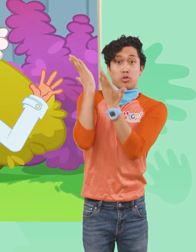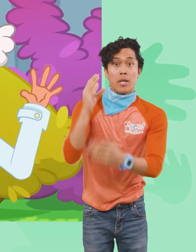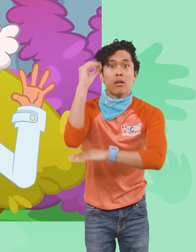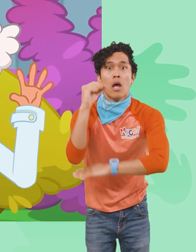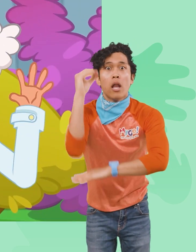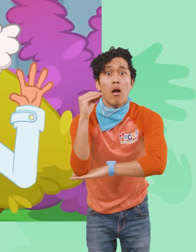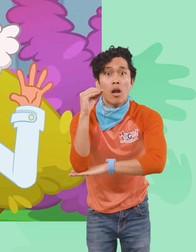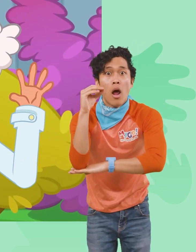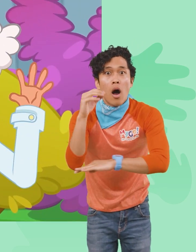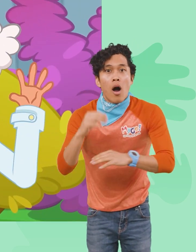past